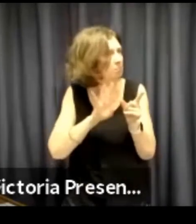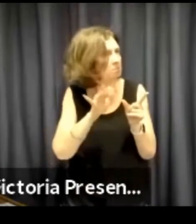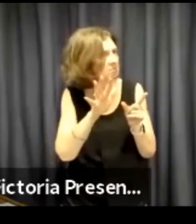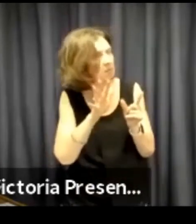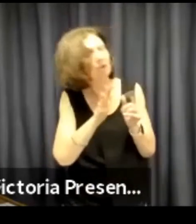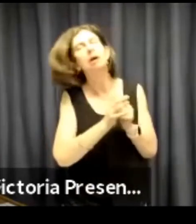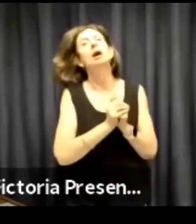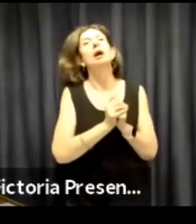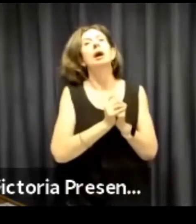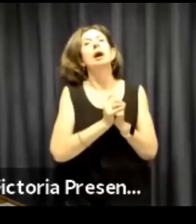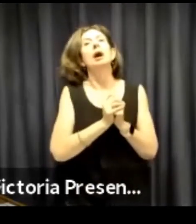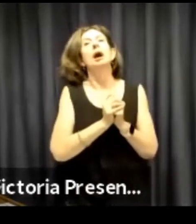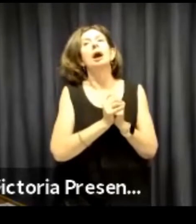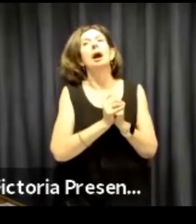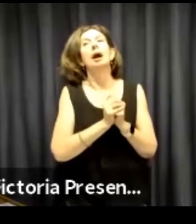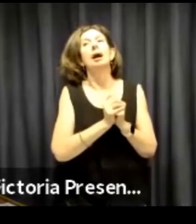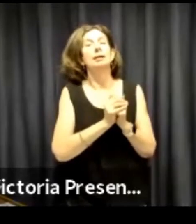was perhaps four or five years ago.